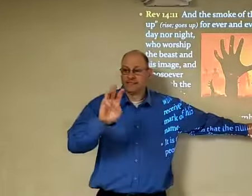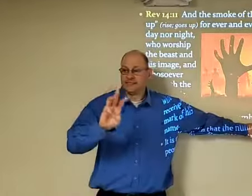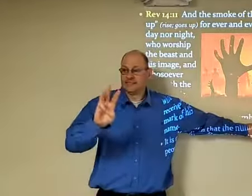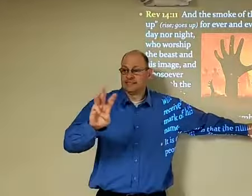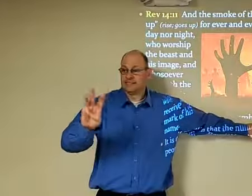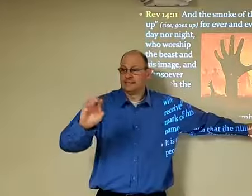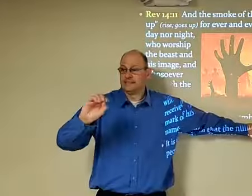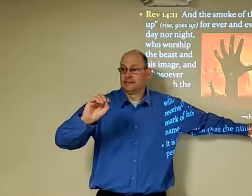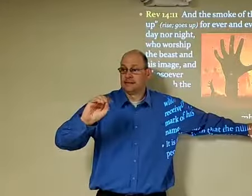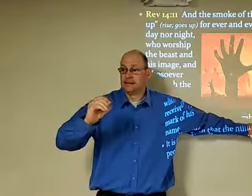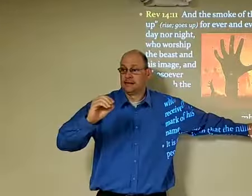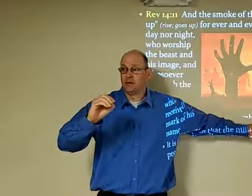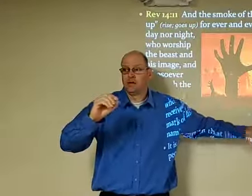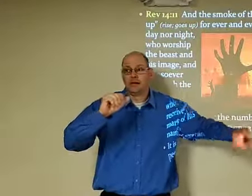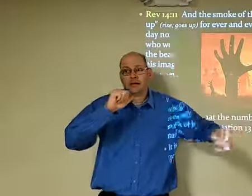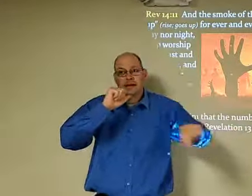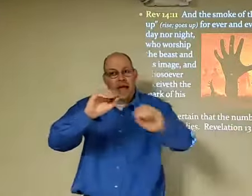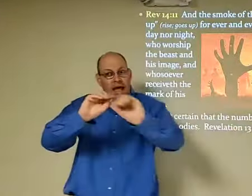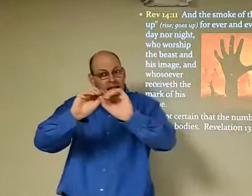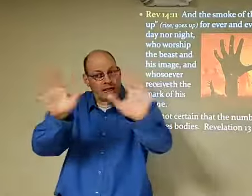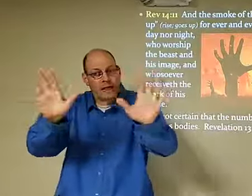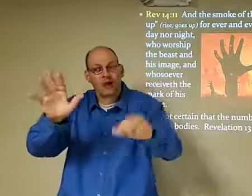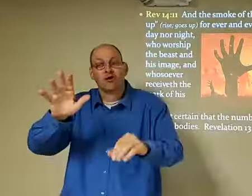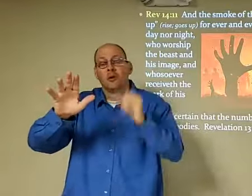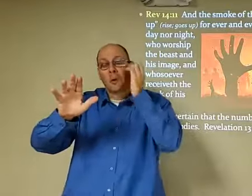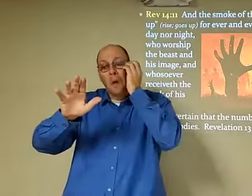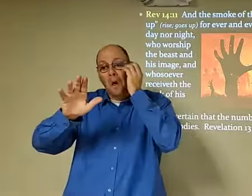it's not certain that the number 666